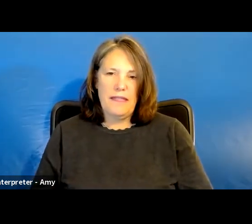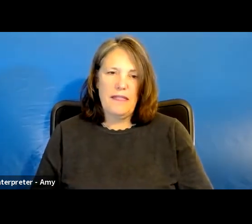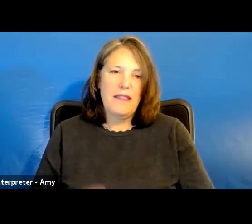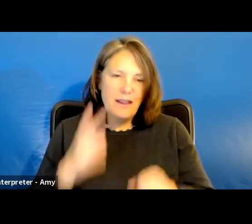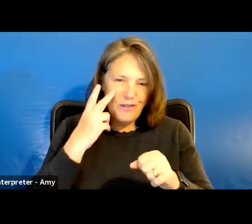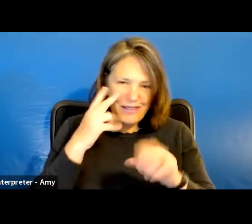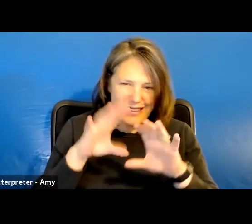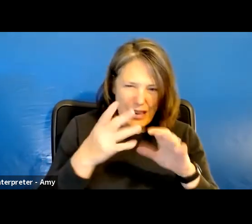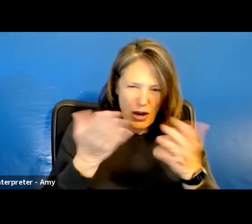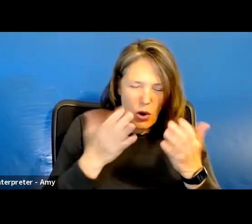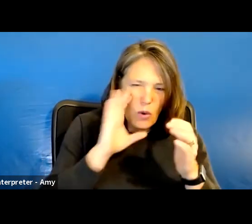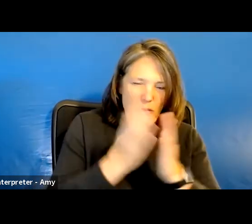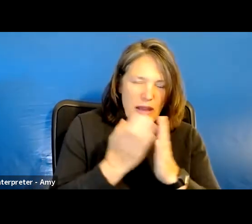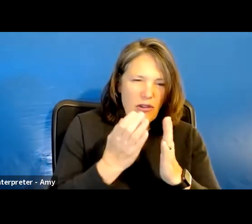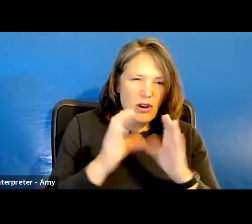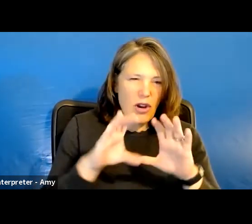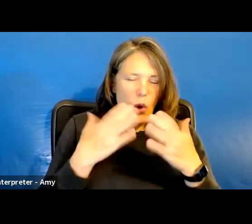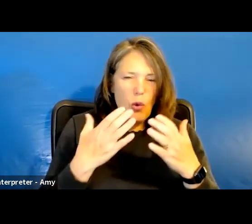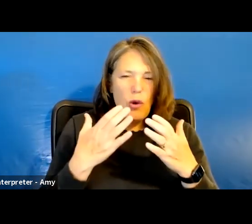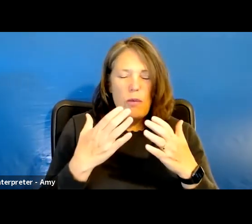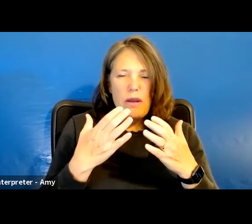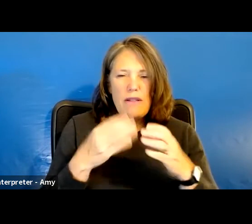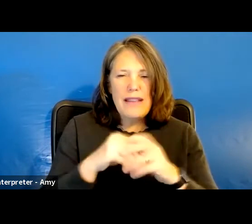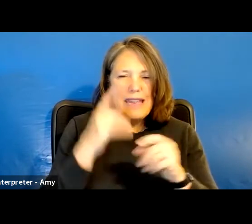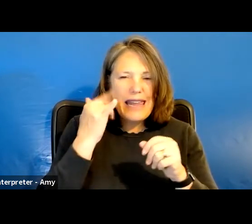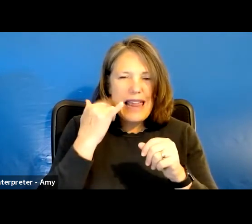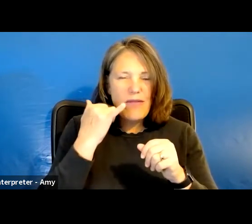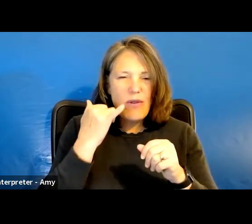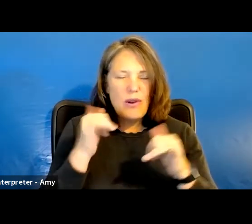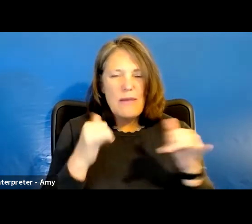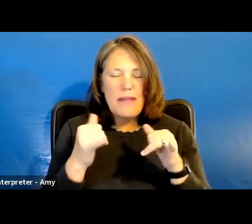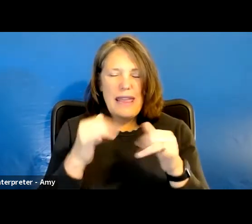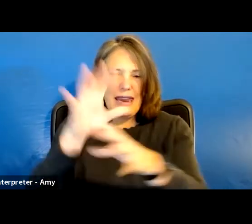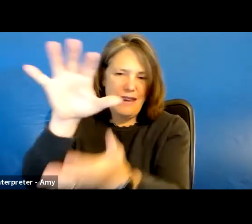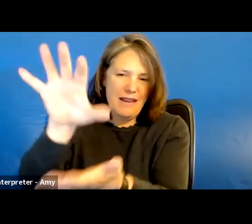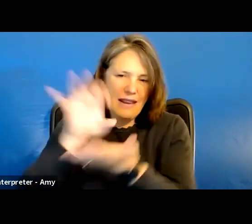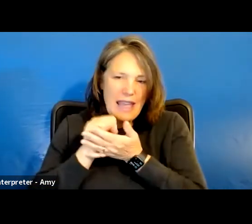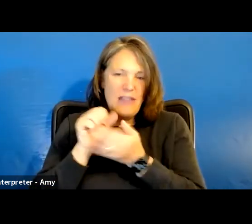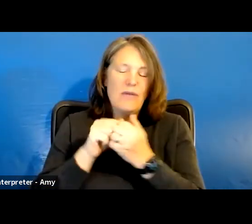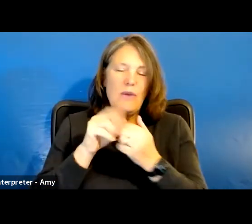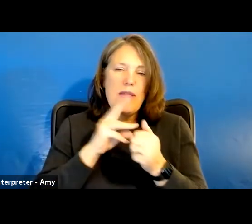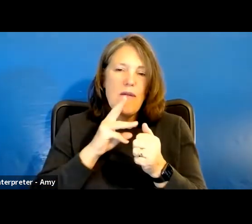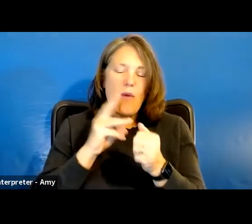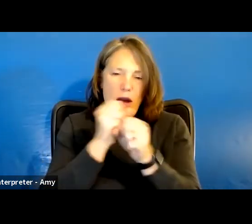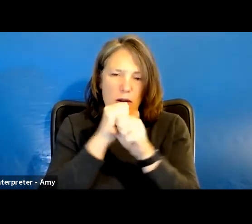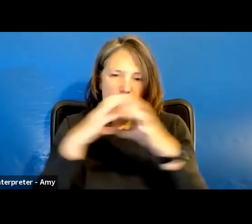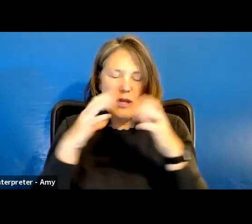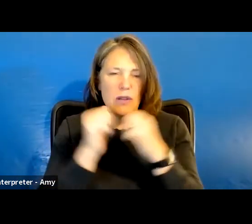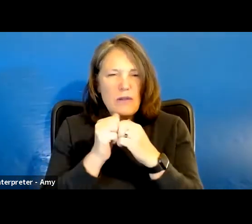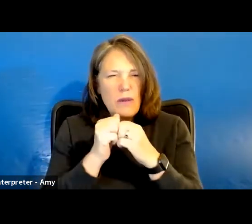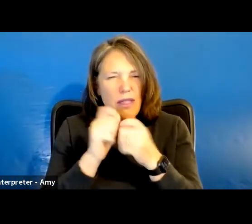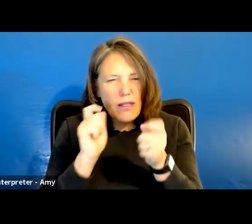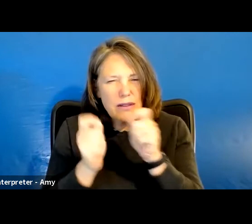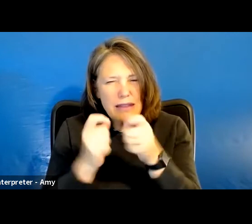California playing catch with water balloons on the beach with some adaptive equipment, it looks like.